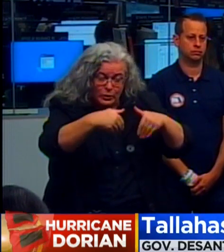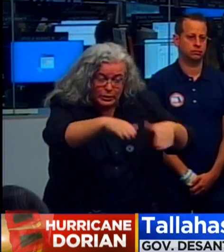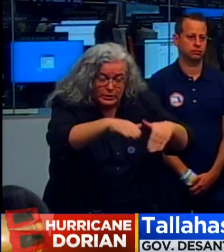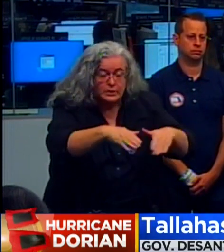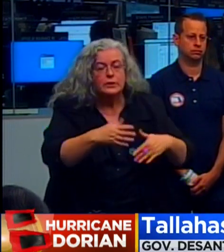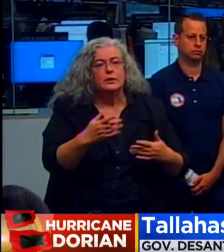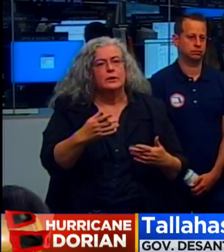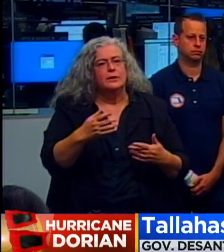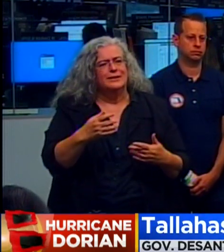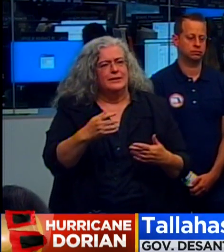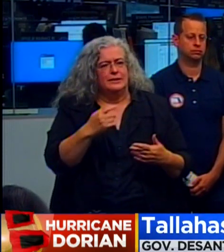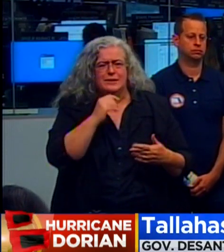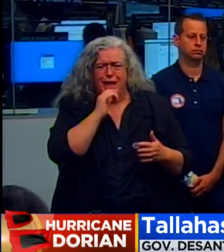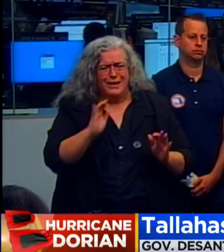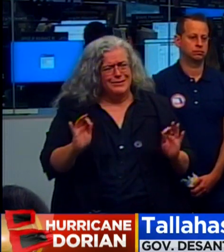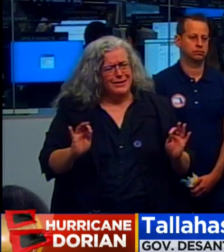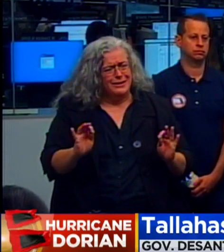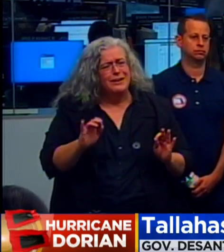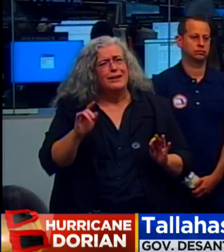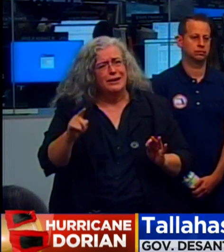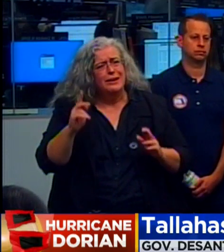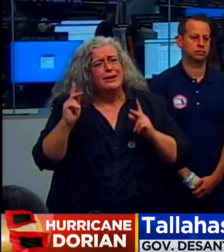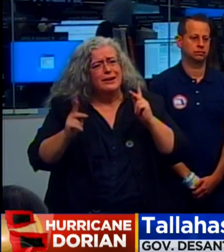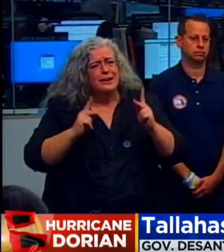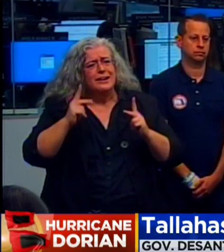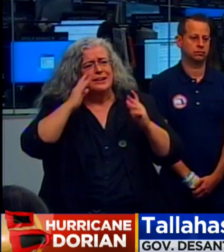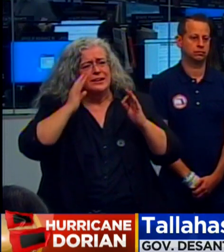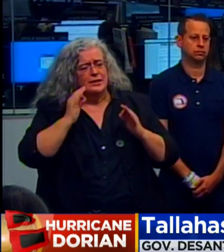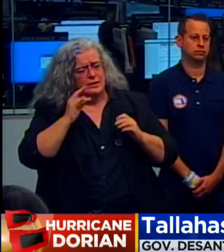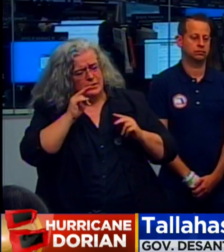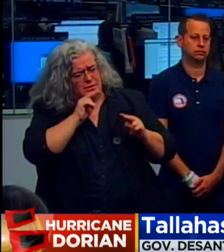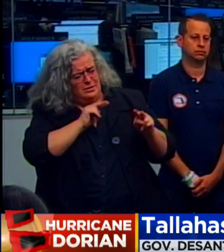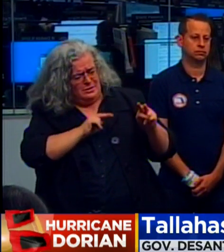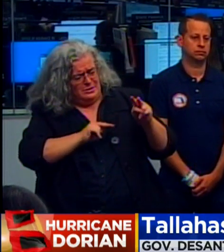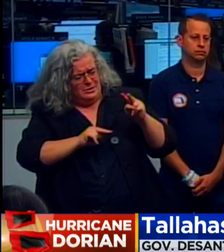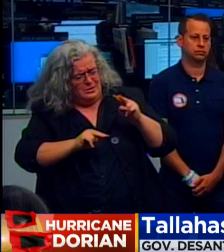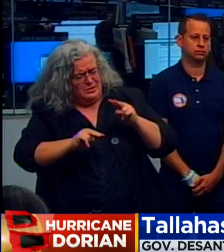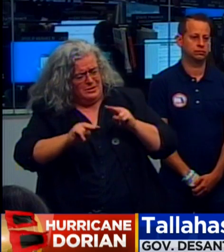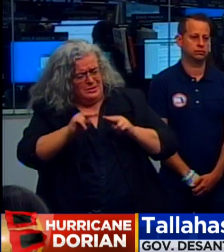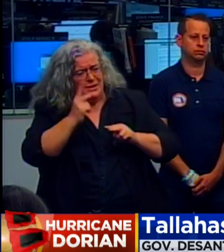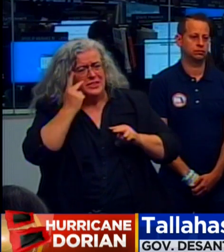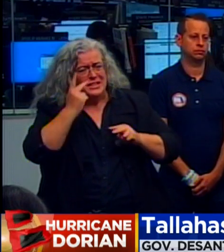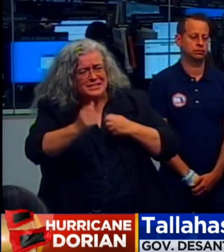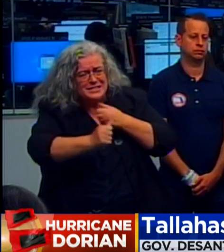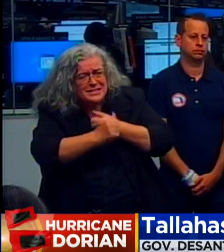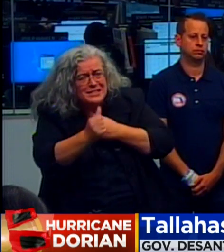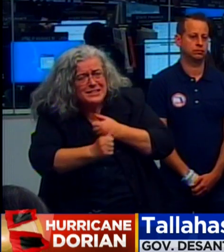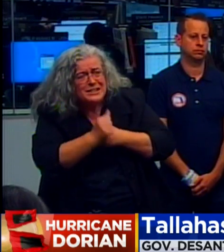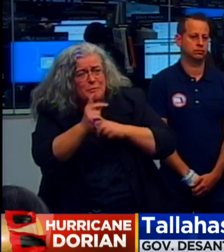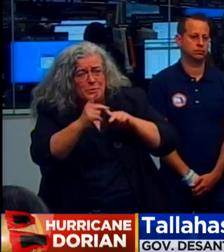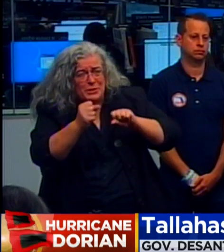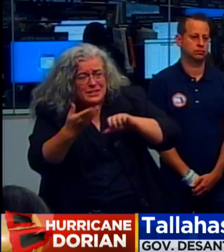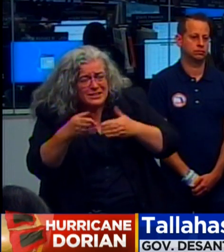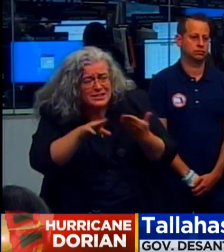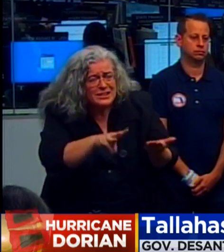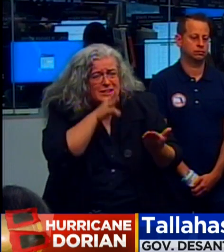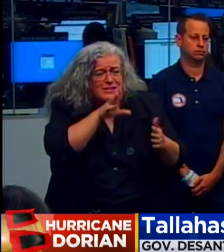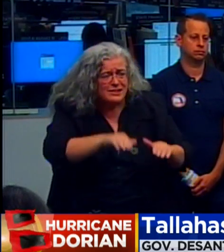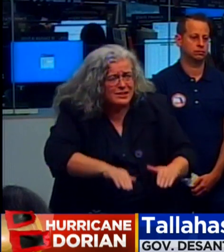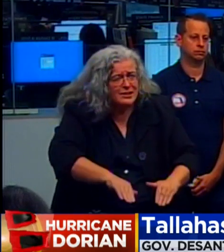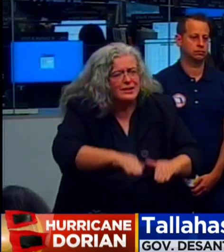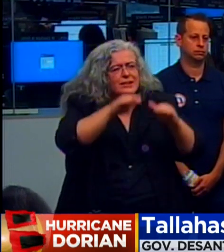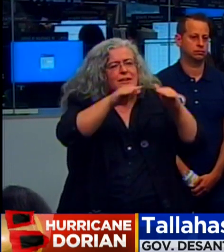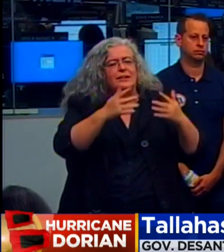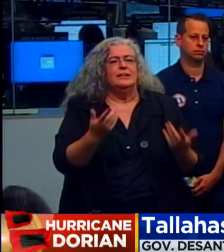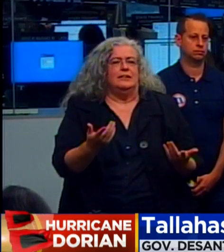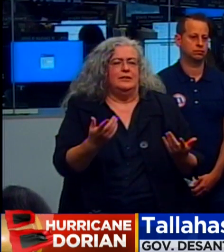doing that because they're anticipating really significant storm surges that can be life-threatening. They're anticipating a massive amounts of flooding. And so